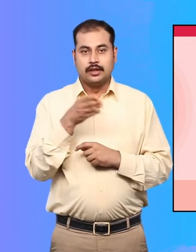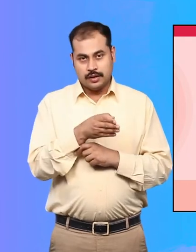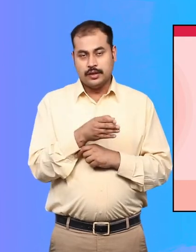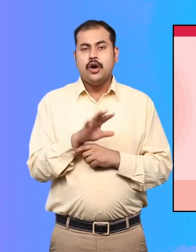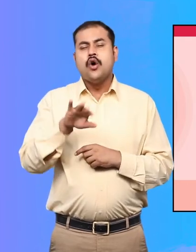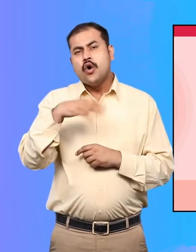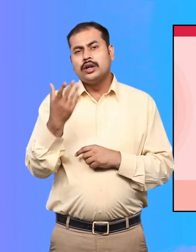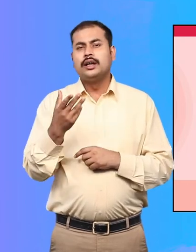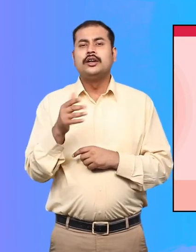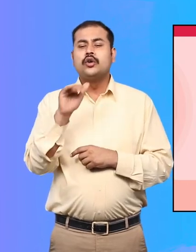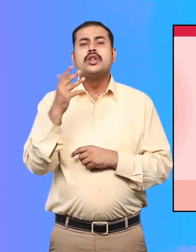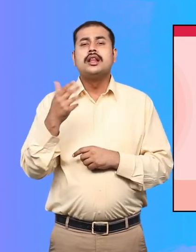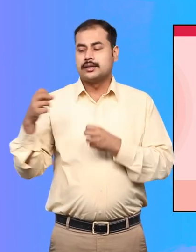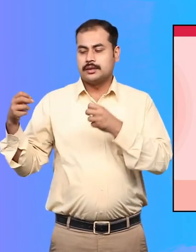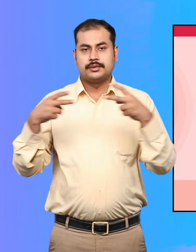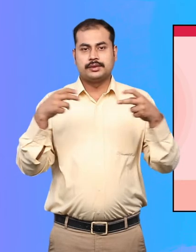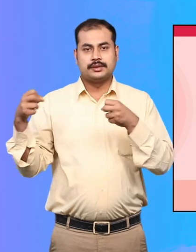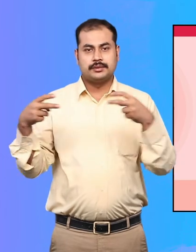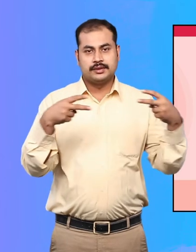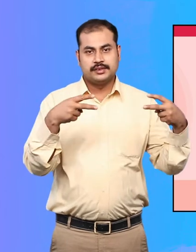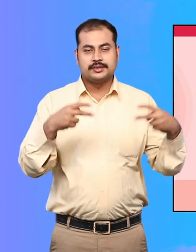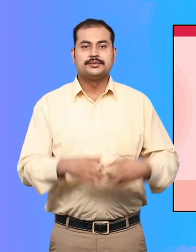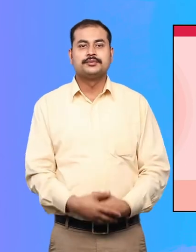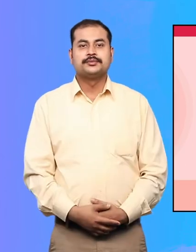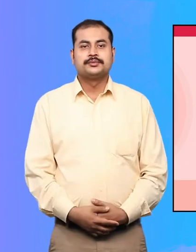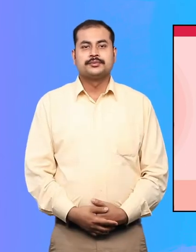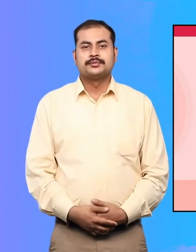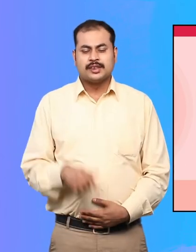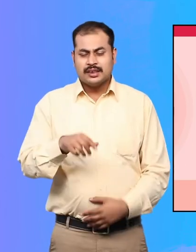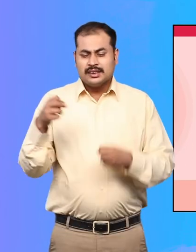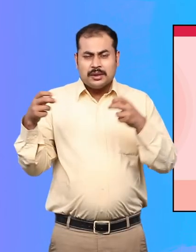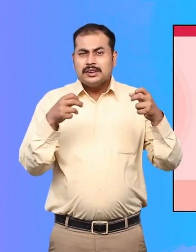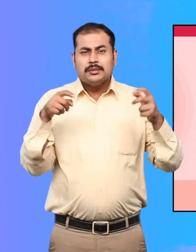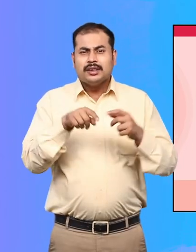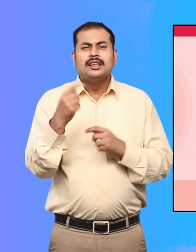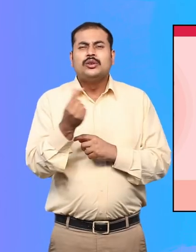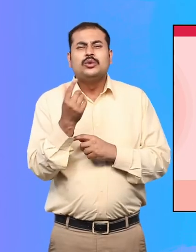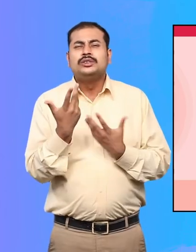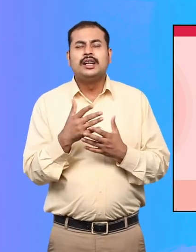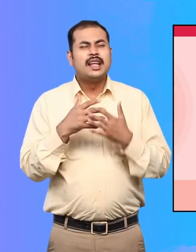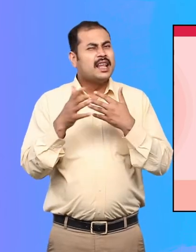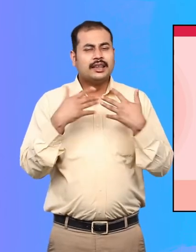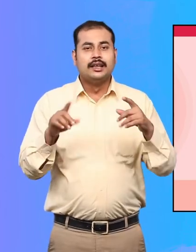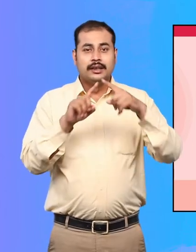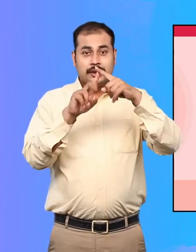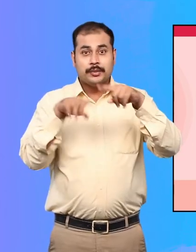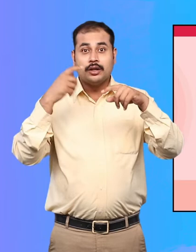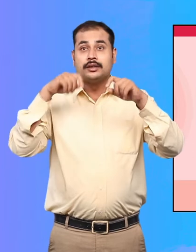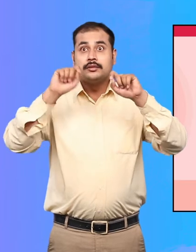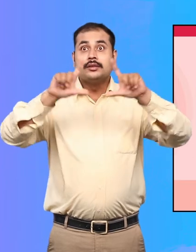Also called as subtitling are both processes of displaying text on a television